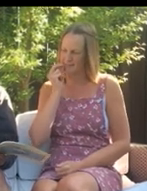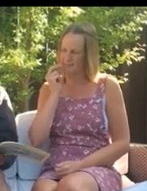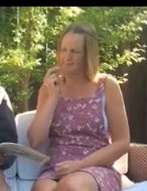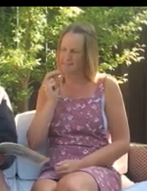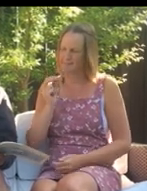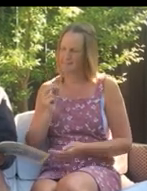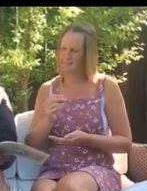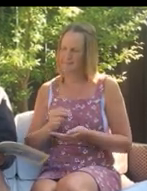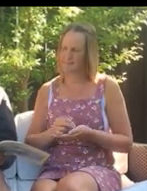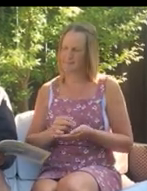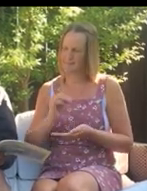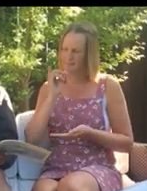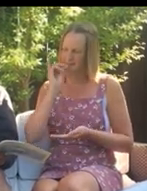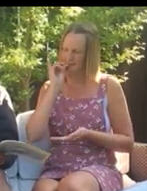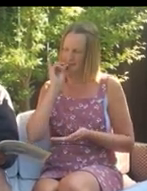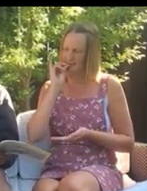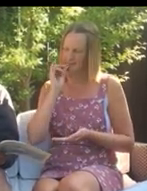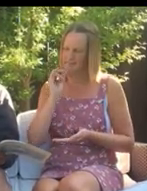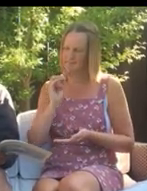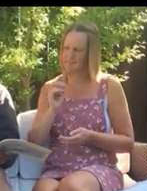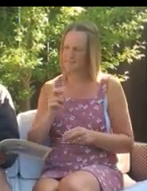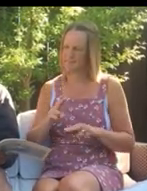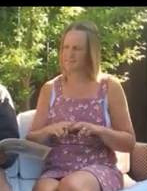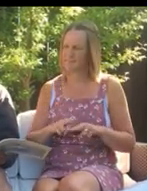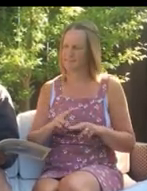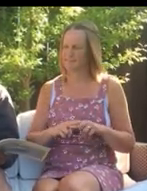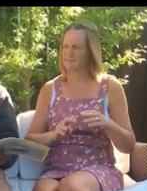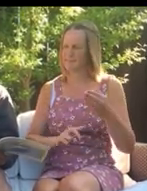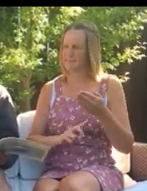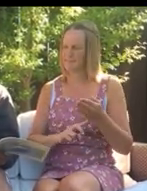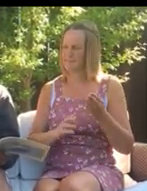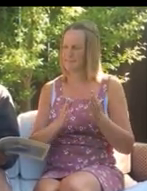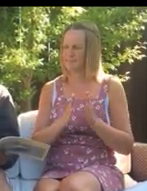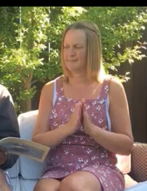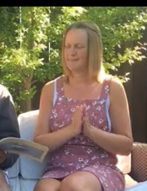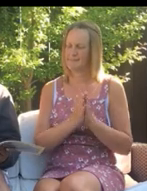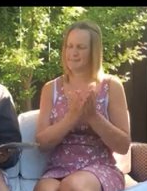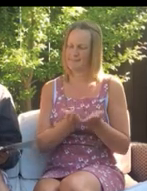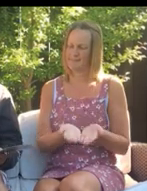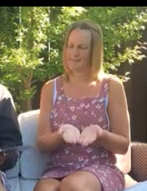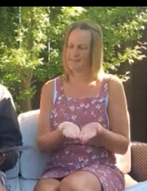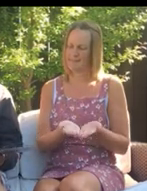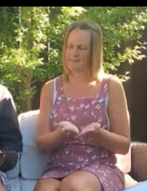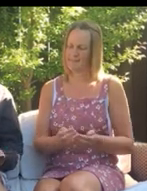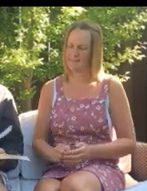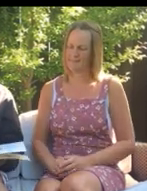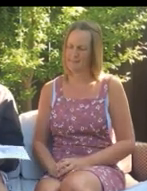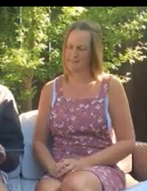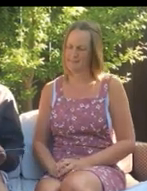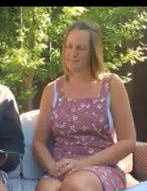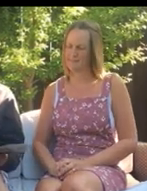they munch their toast and drink their tea. And Dad Ted scans the morning post.